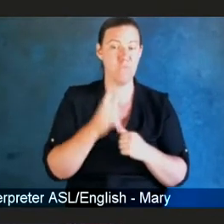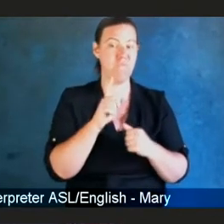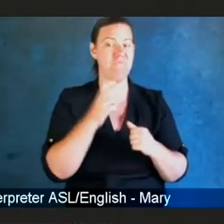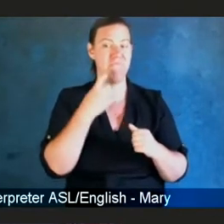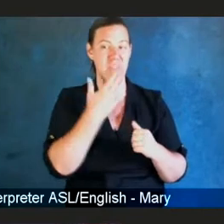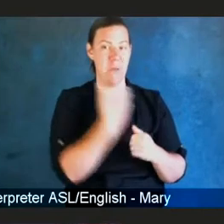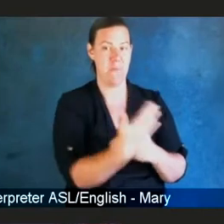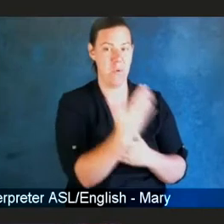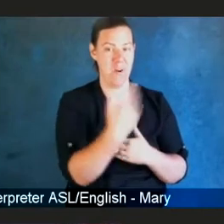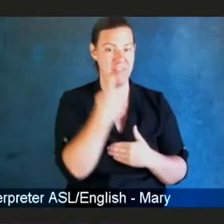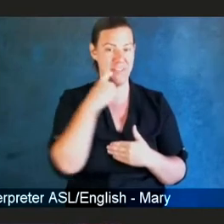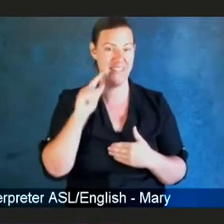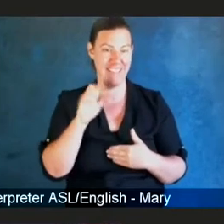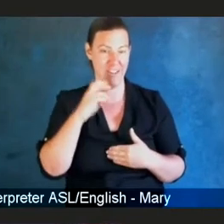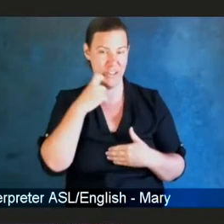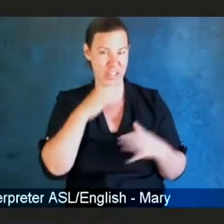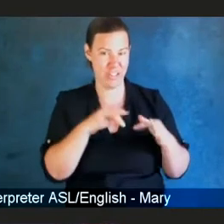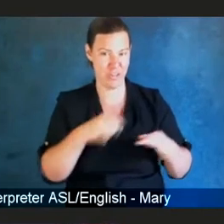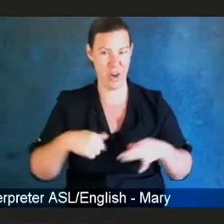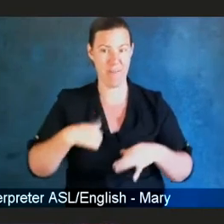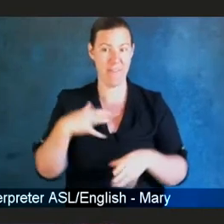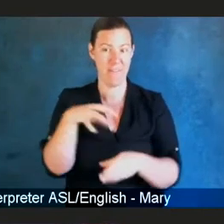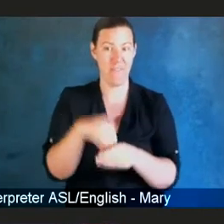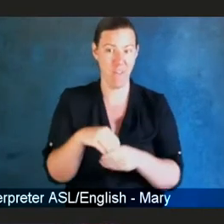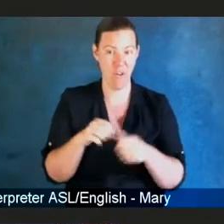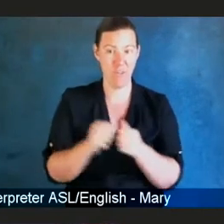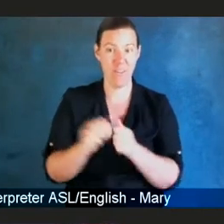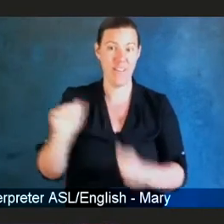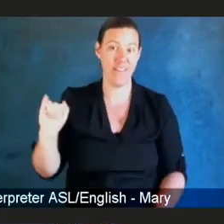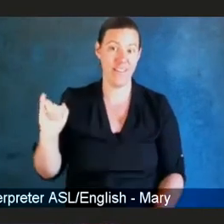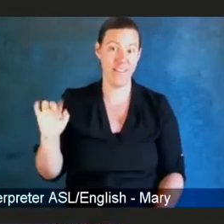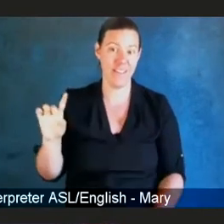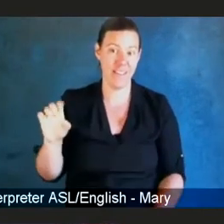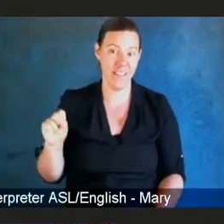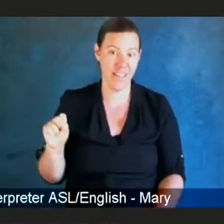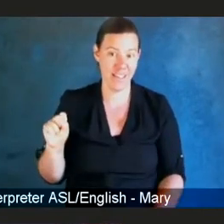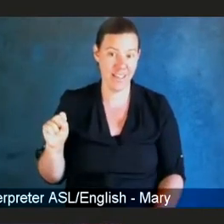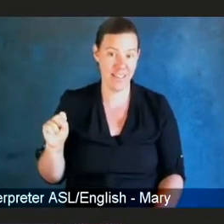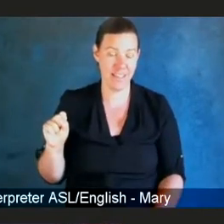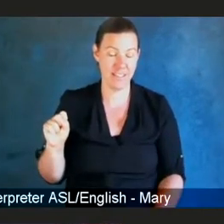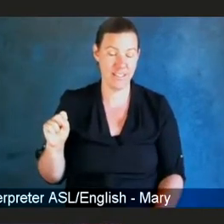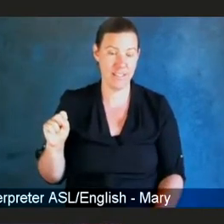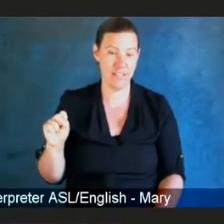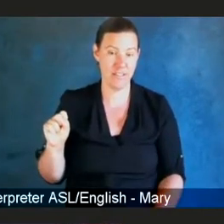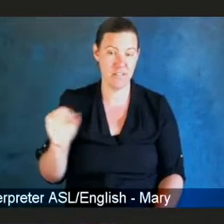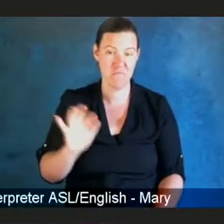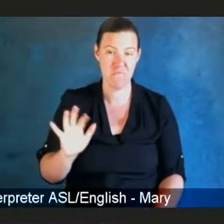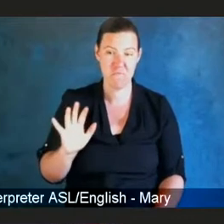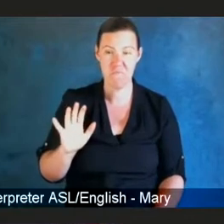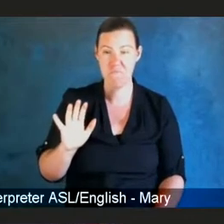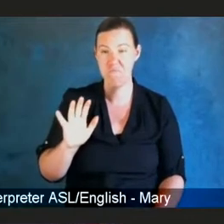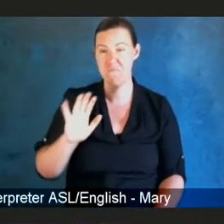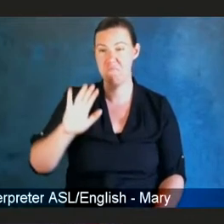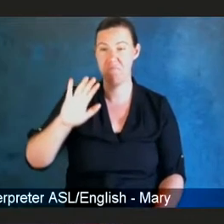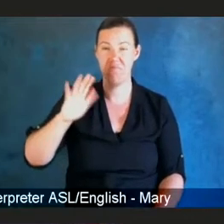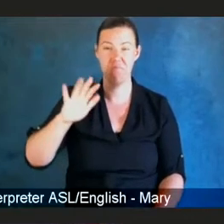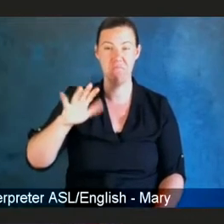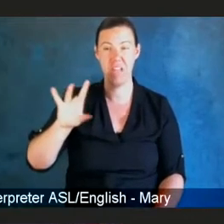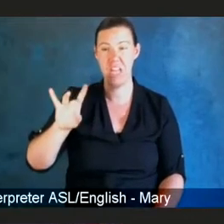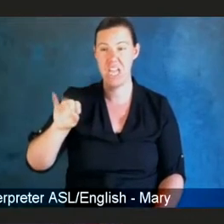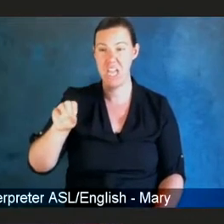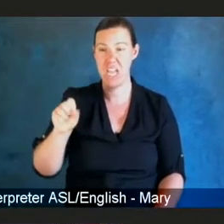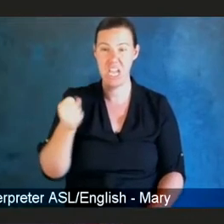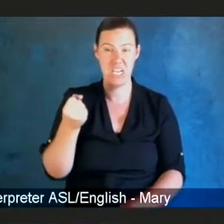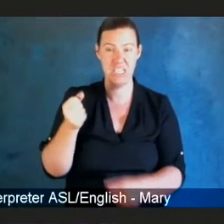I got involved in the AIDS from mid-80s, mid to late 80s. And Larry described